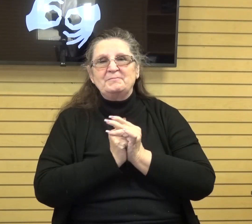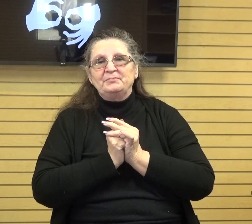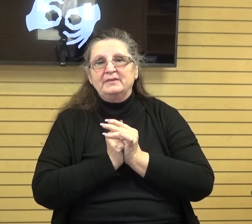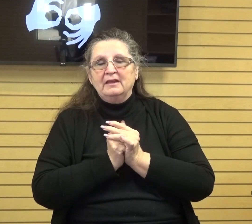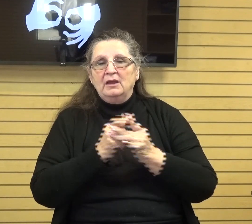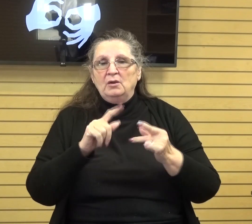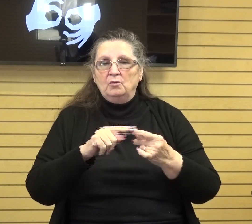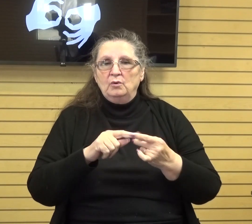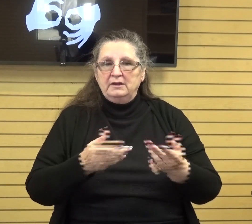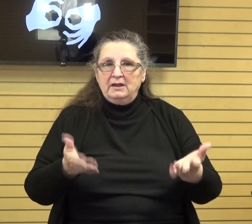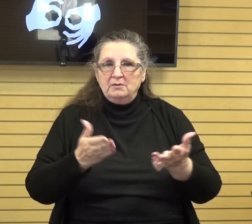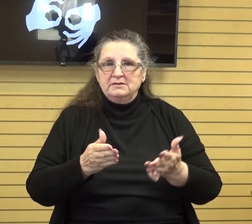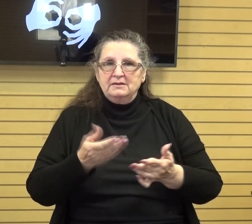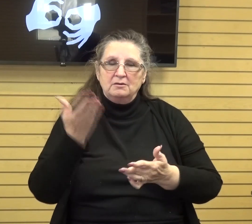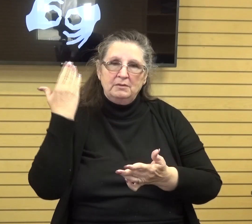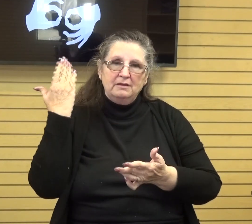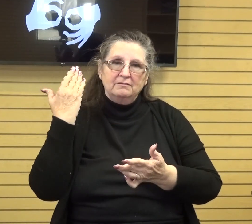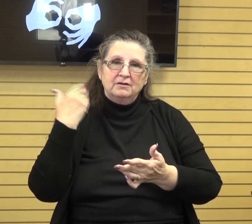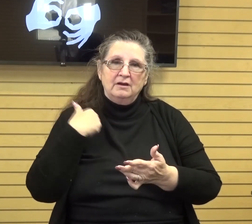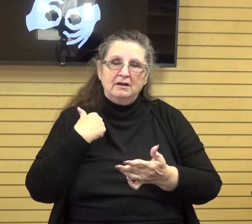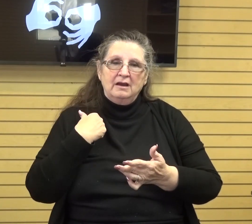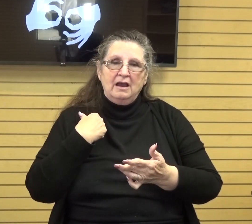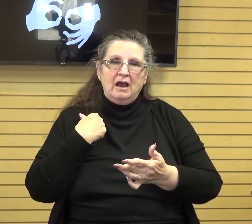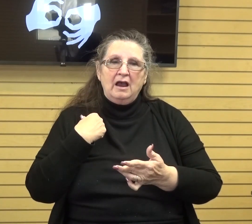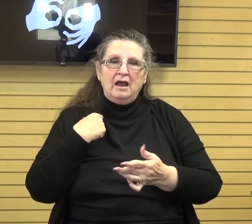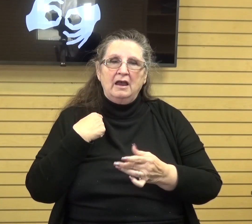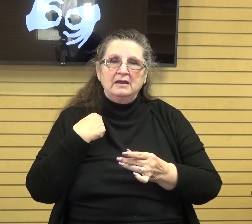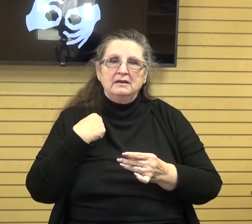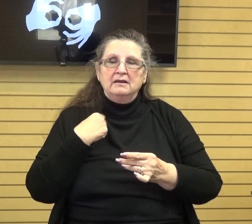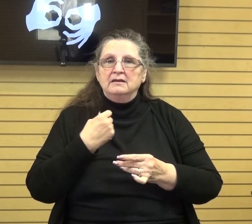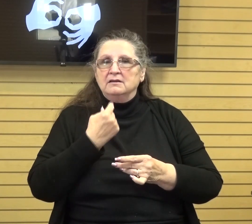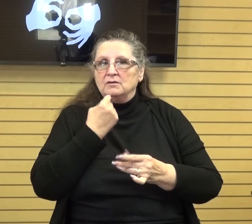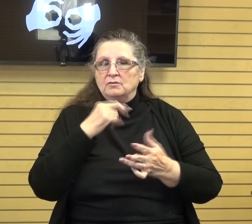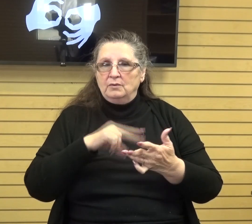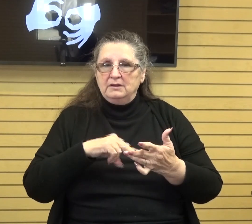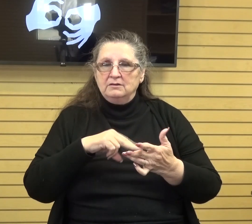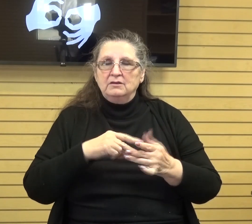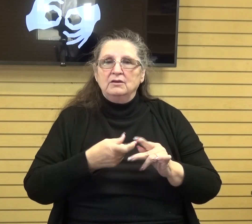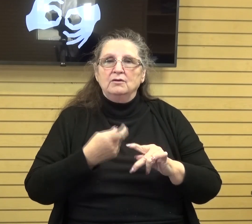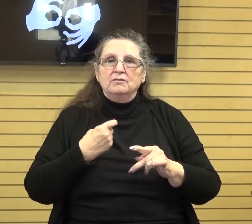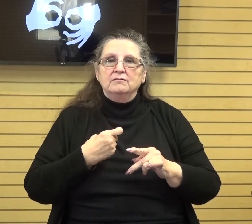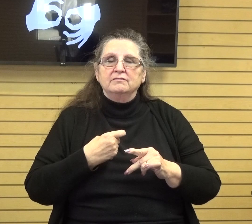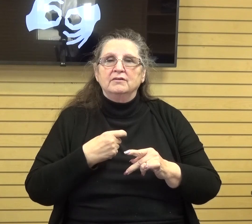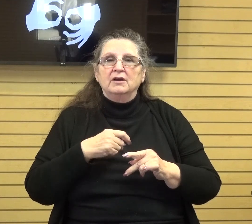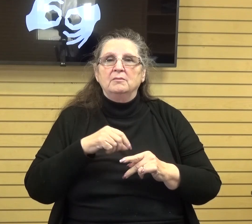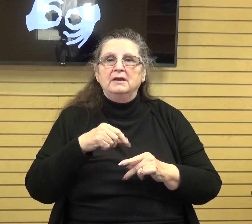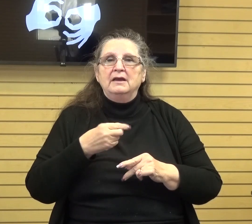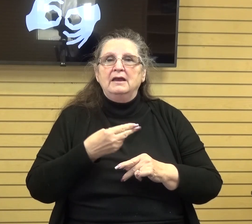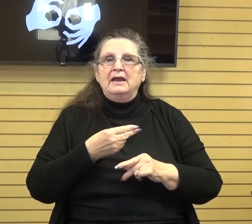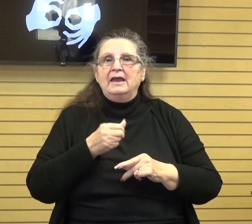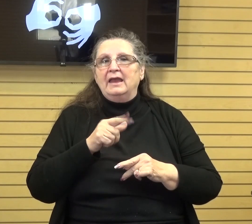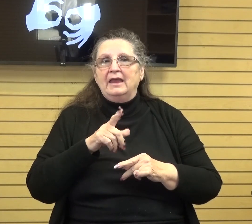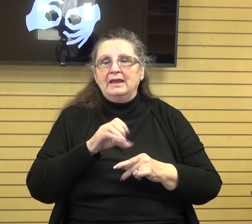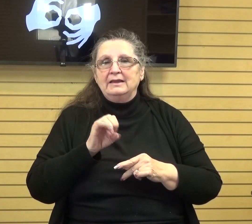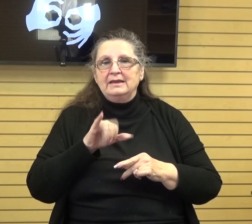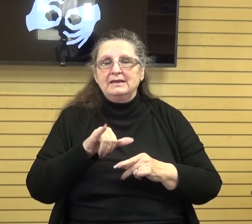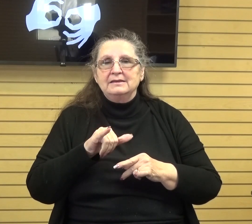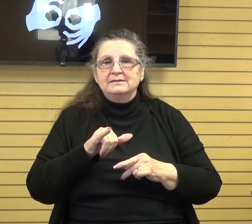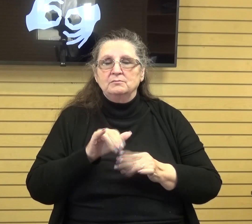last time i also quoted haley's handbook and it puts it this way the first three verses it says blessed are those who